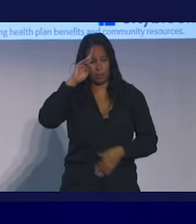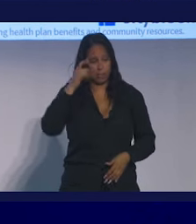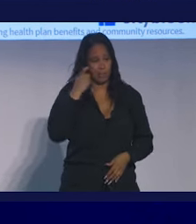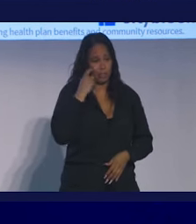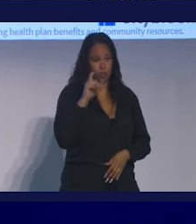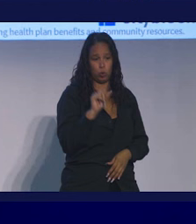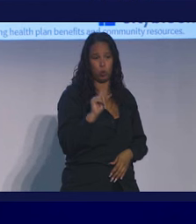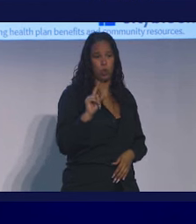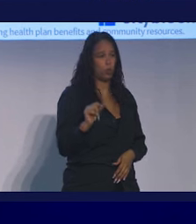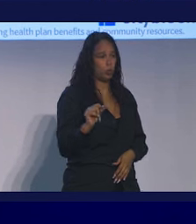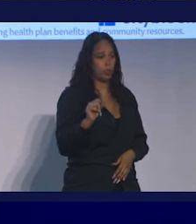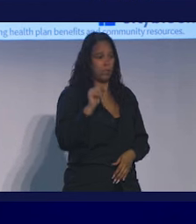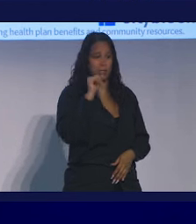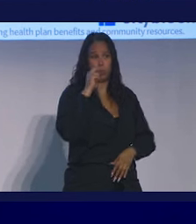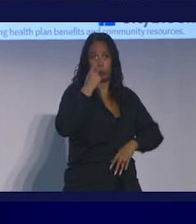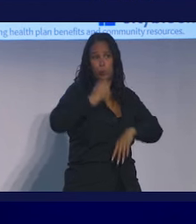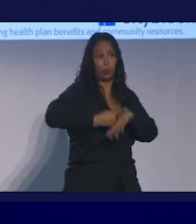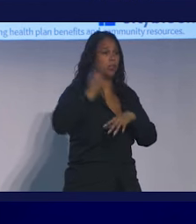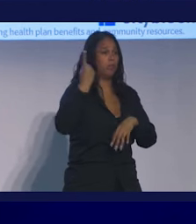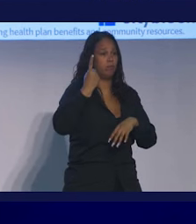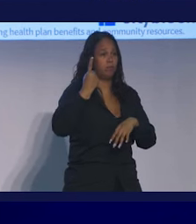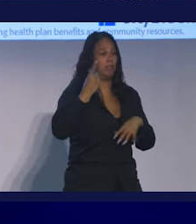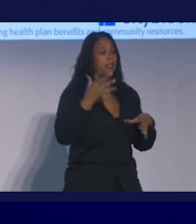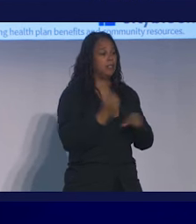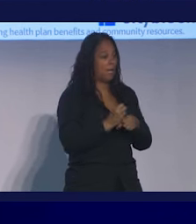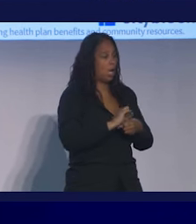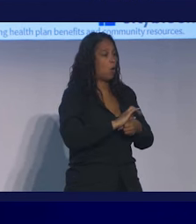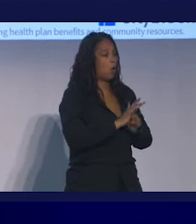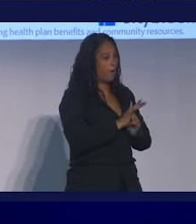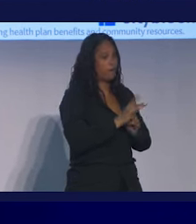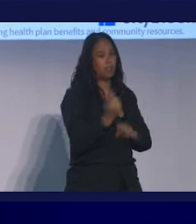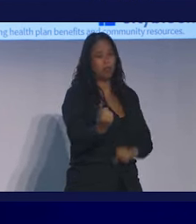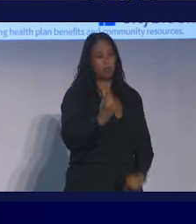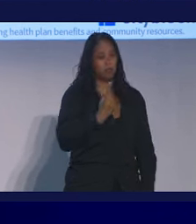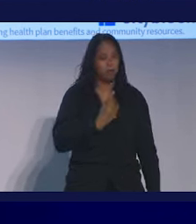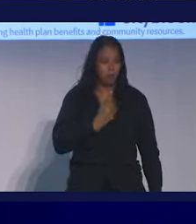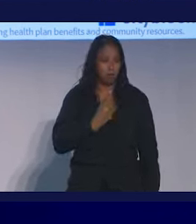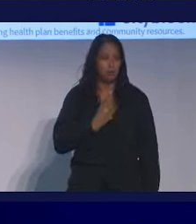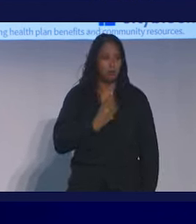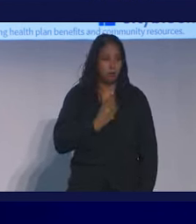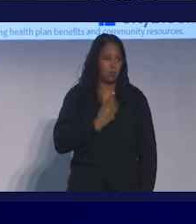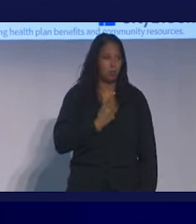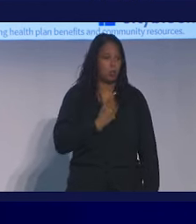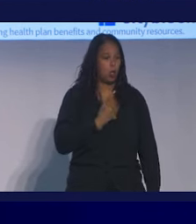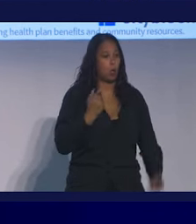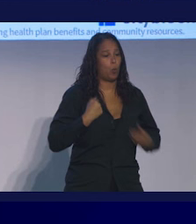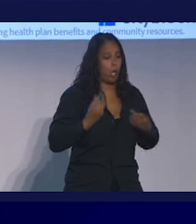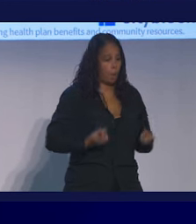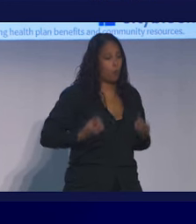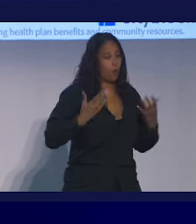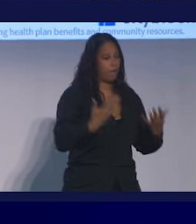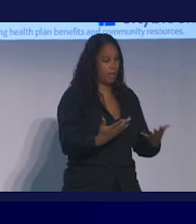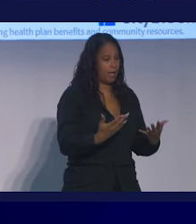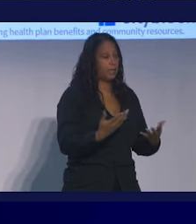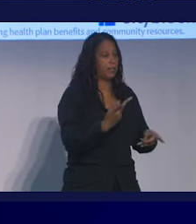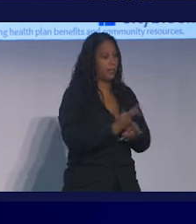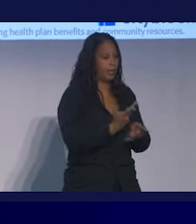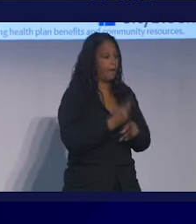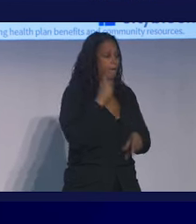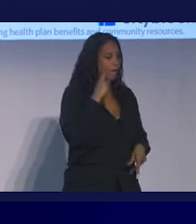Not once. She got COVID during the pandemic. She came to us. We provided care to her in the community.